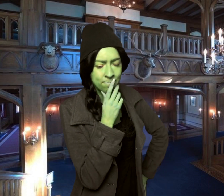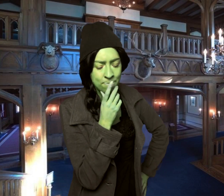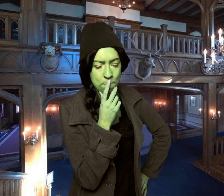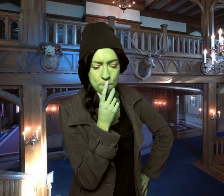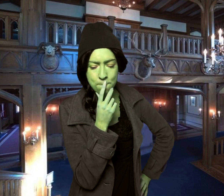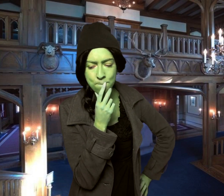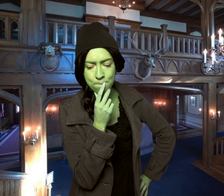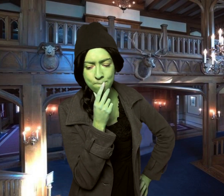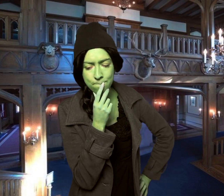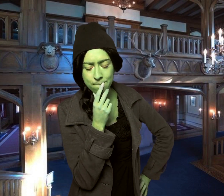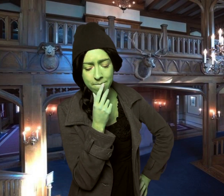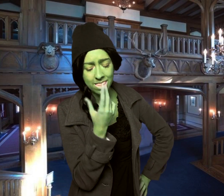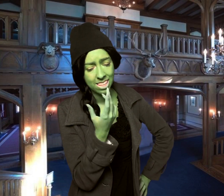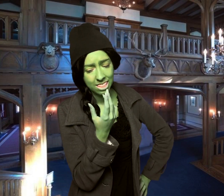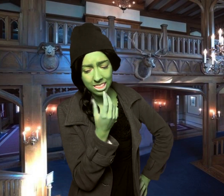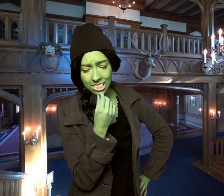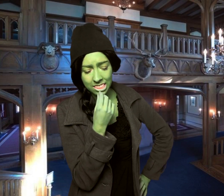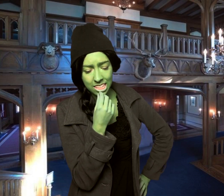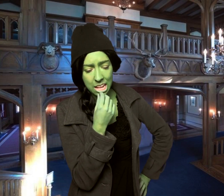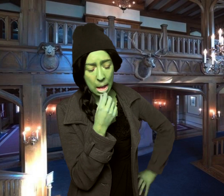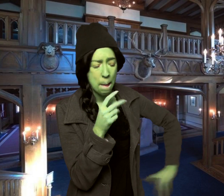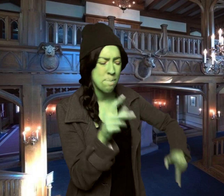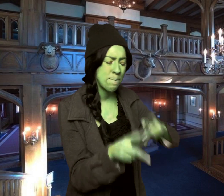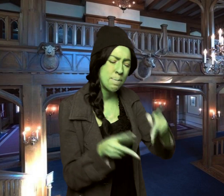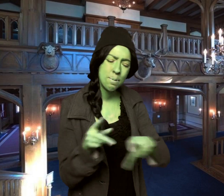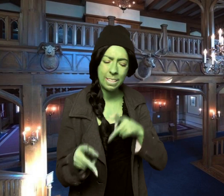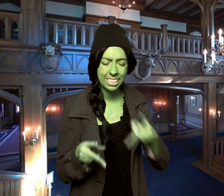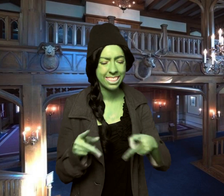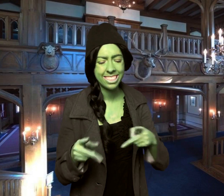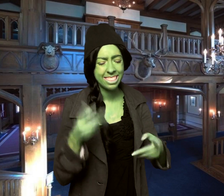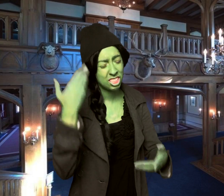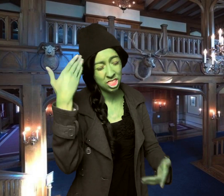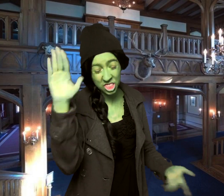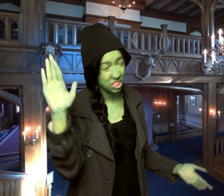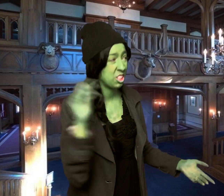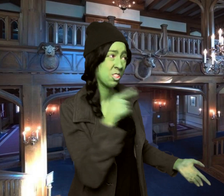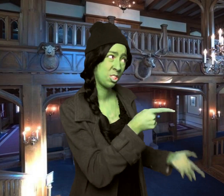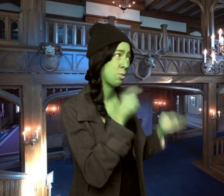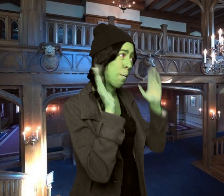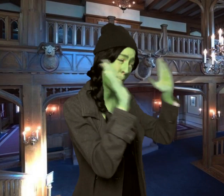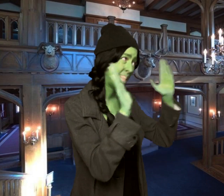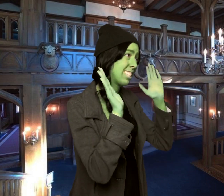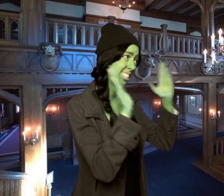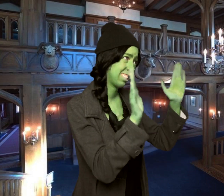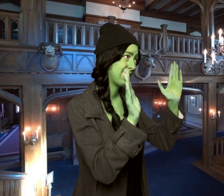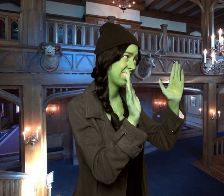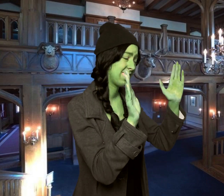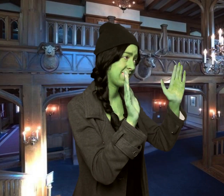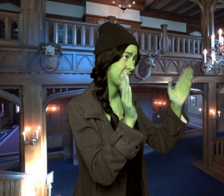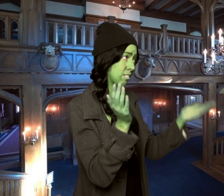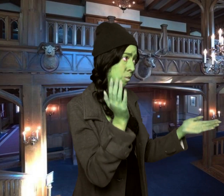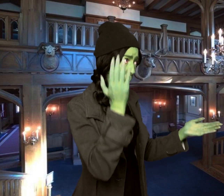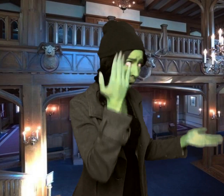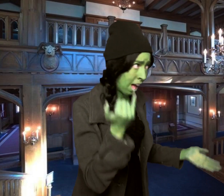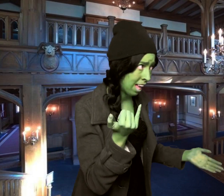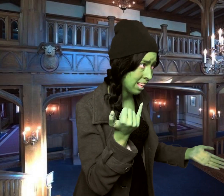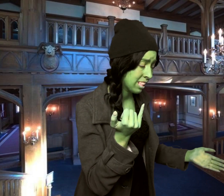who's so good inside Have a matching exterior And since folks here to an officer